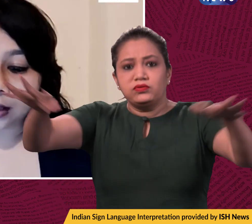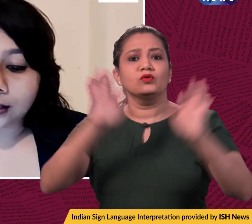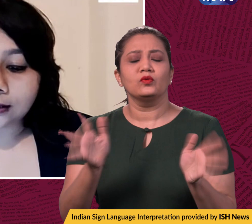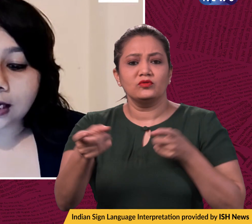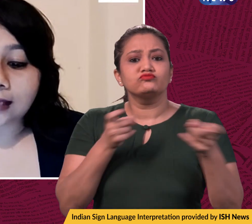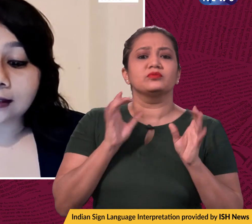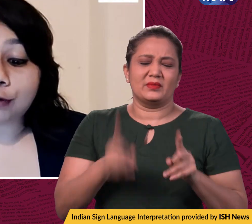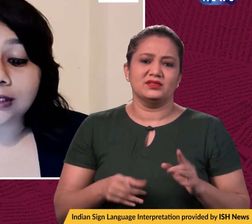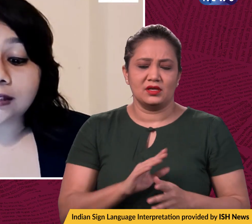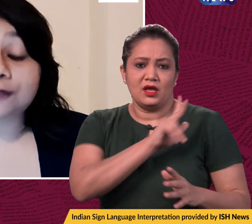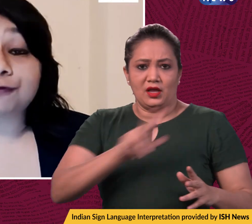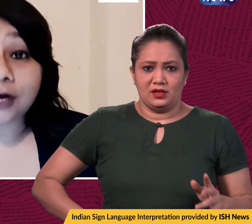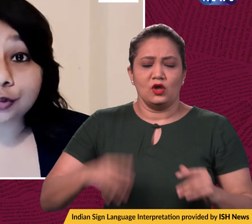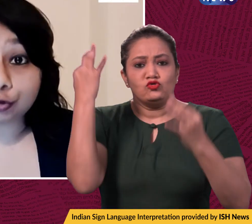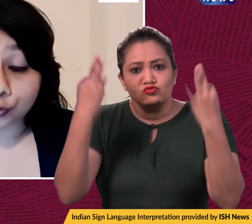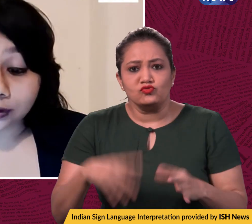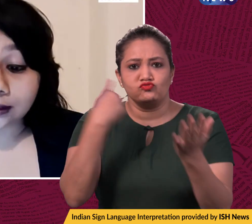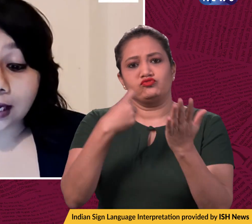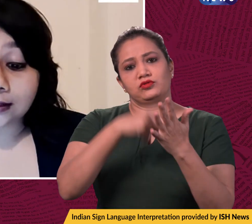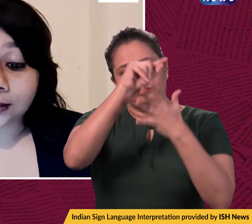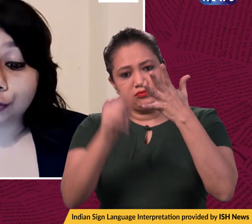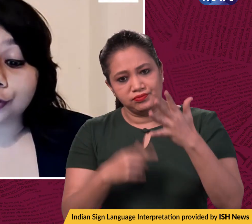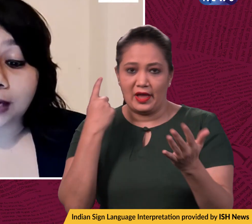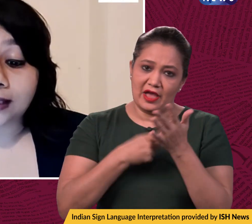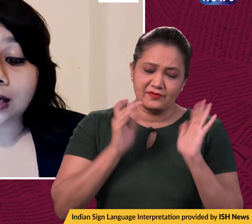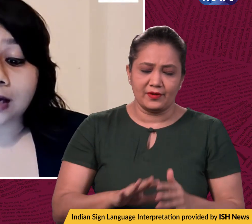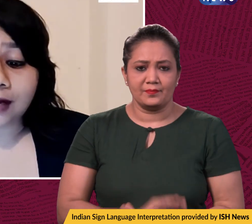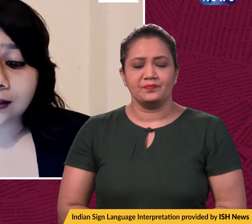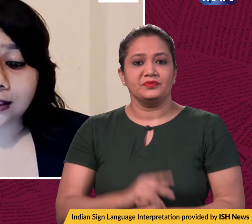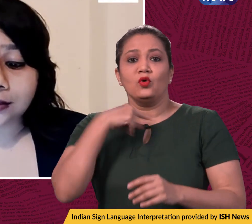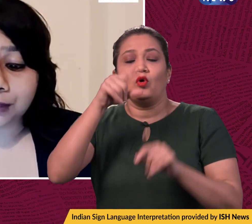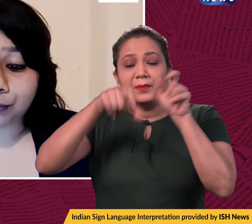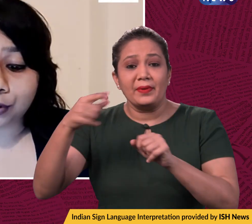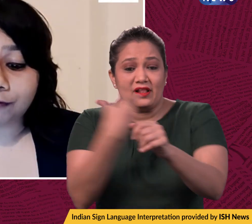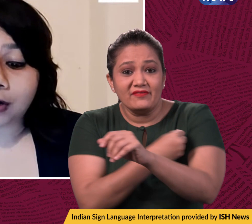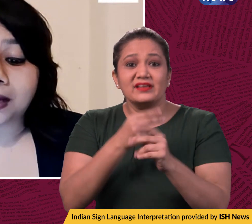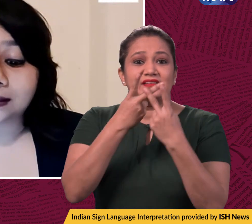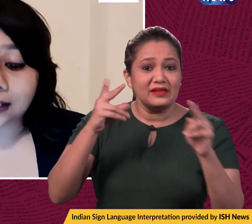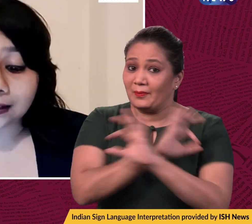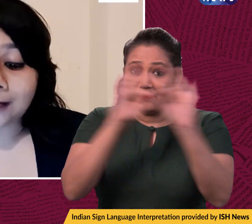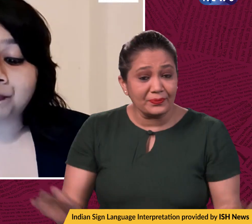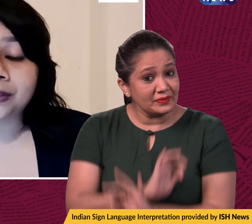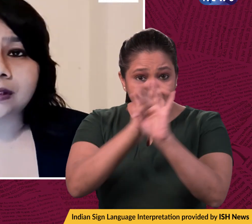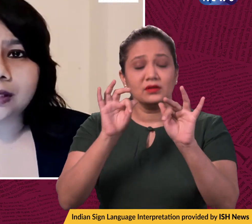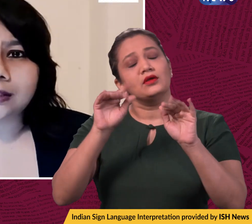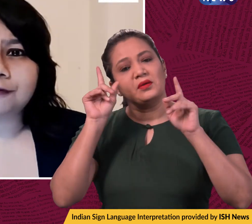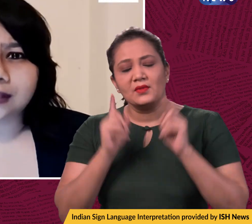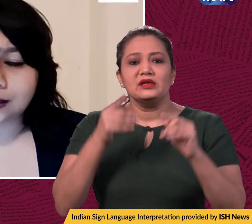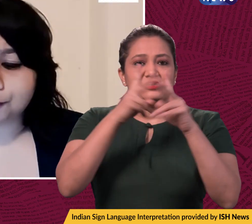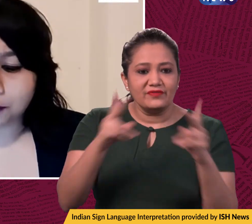Karnataka has now released fresh rules that includes banning unvaccinated people from accessing certain facets of